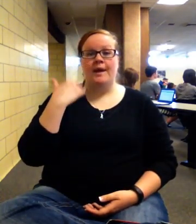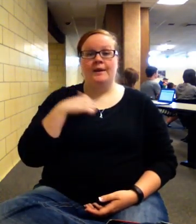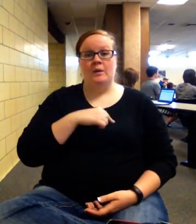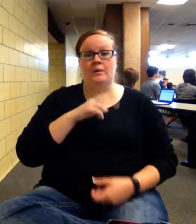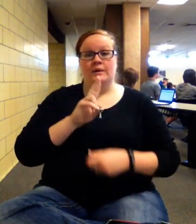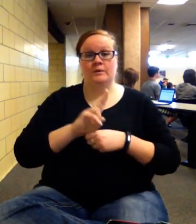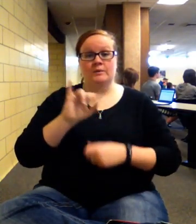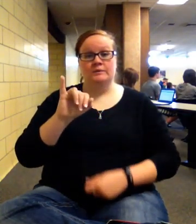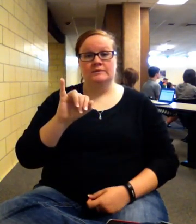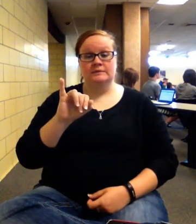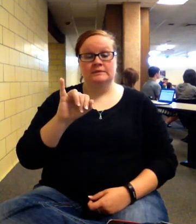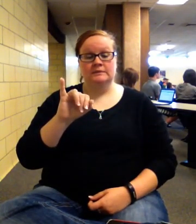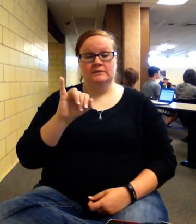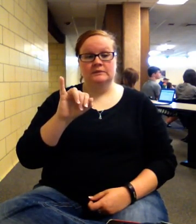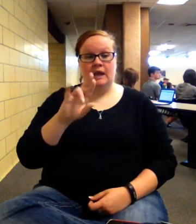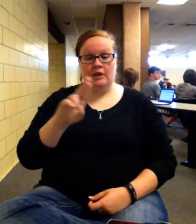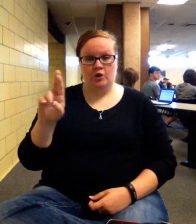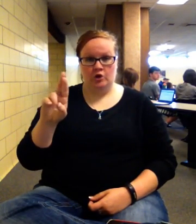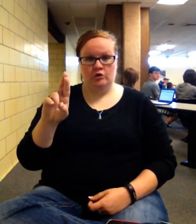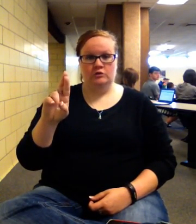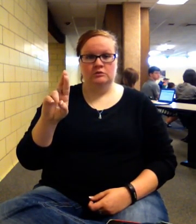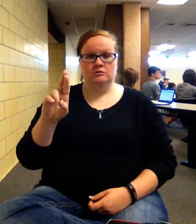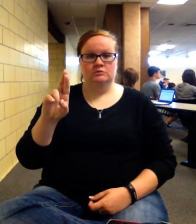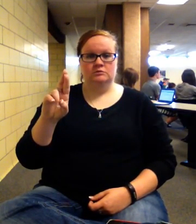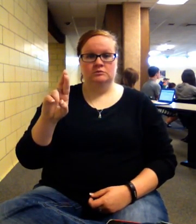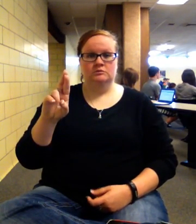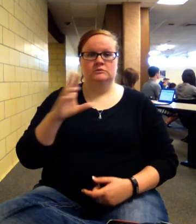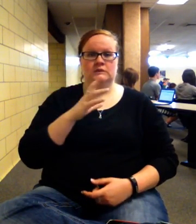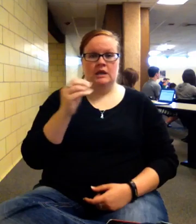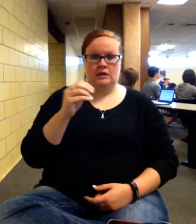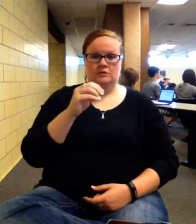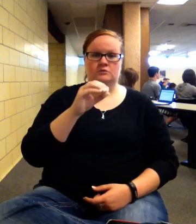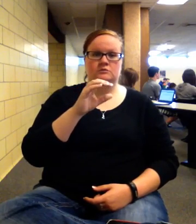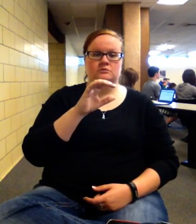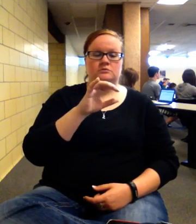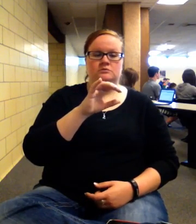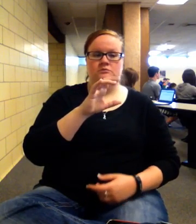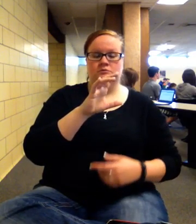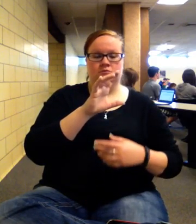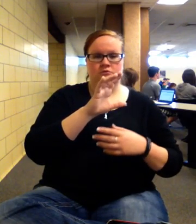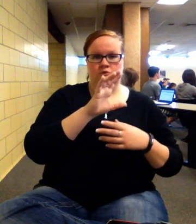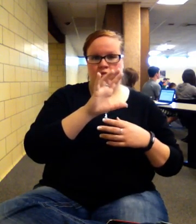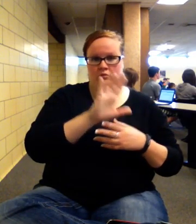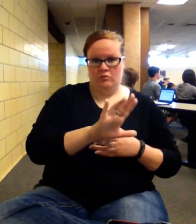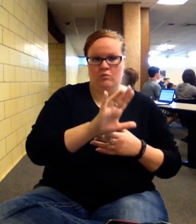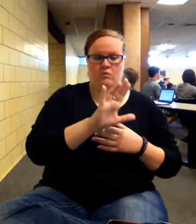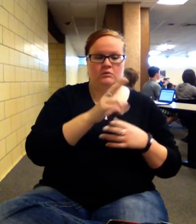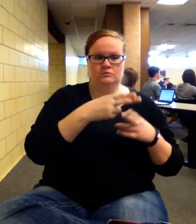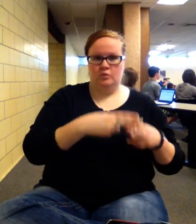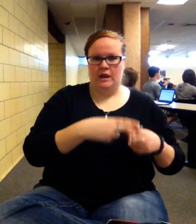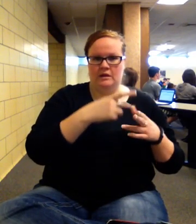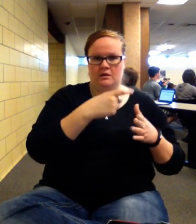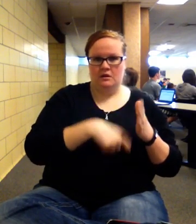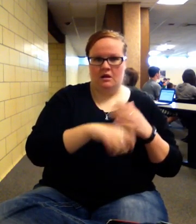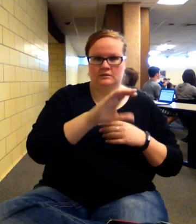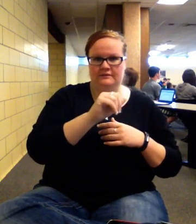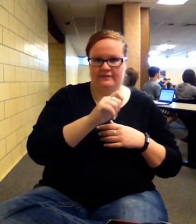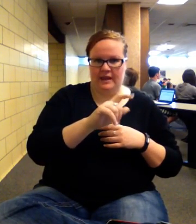required rate of return or our weighted average cost of capital? So basically, let's just talk about Chapter 11 real quick. So